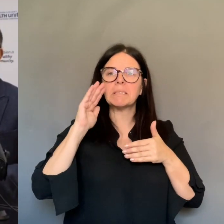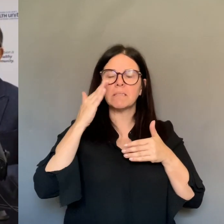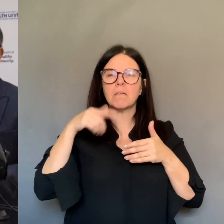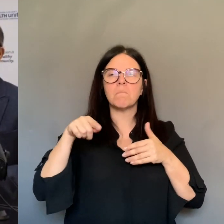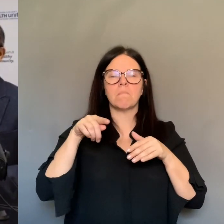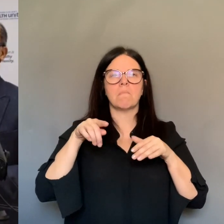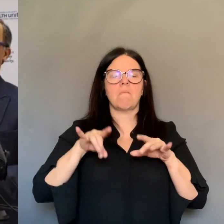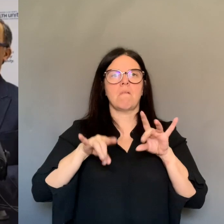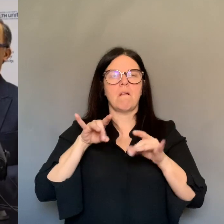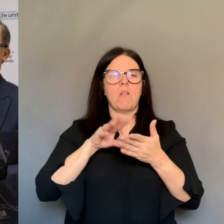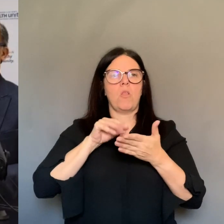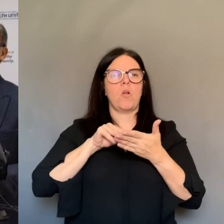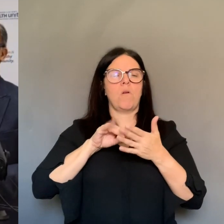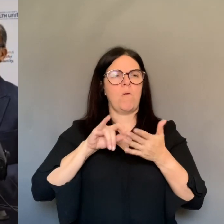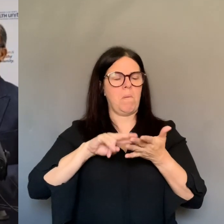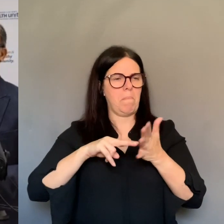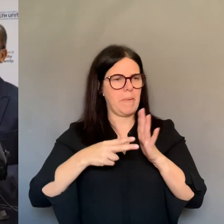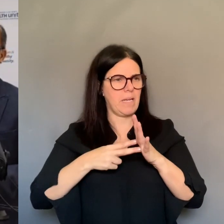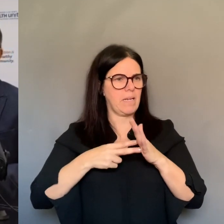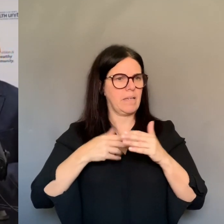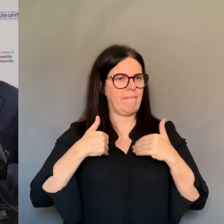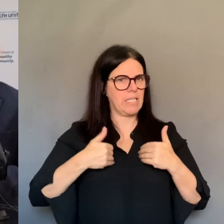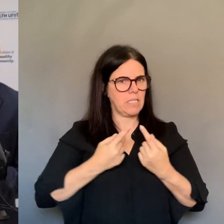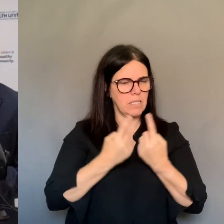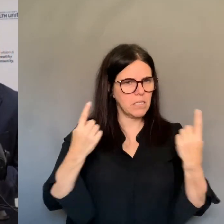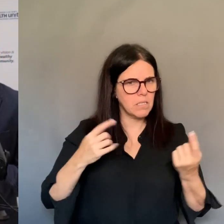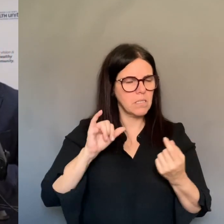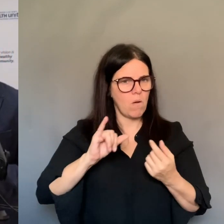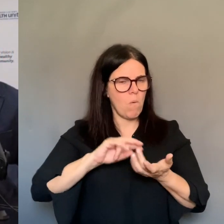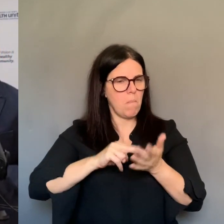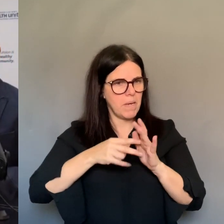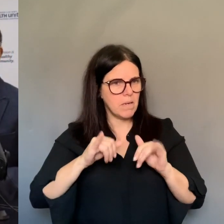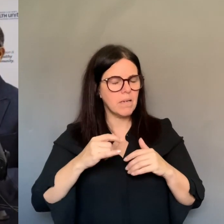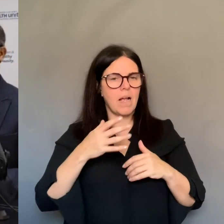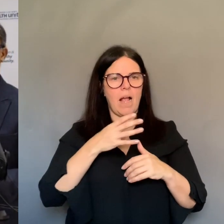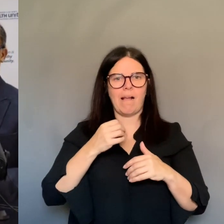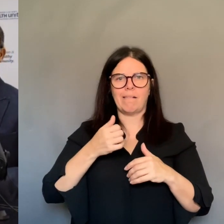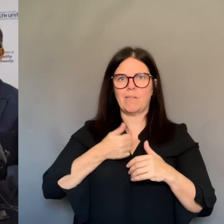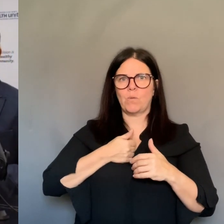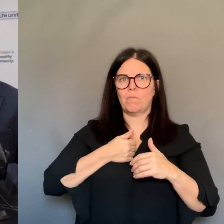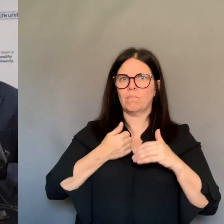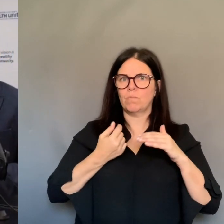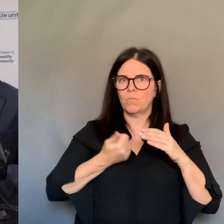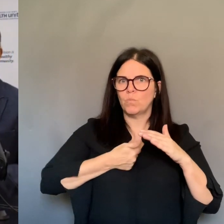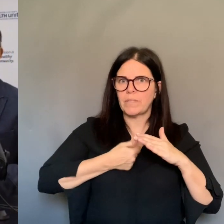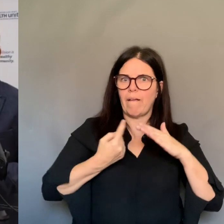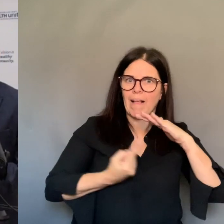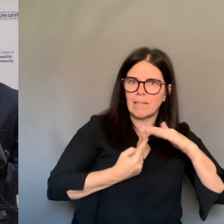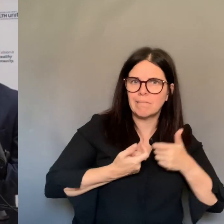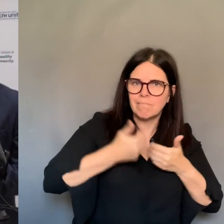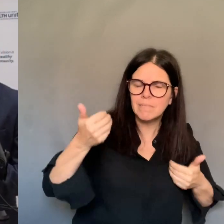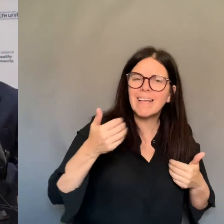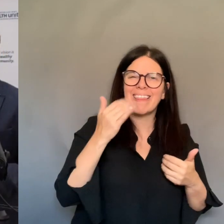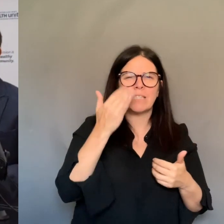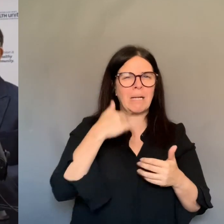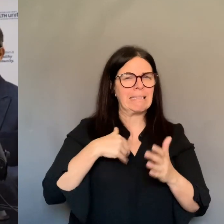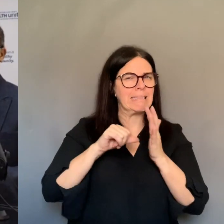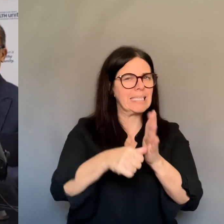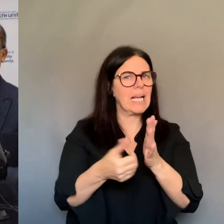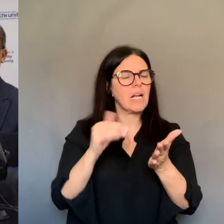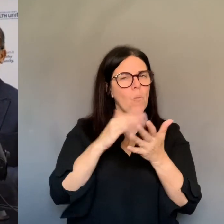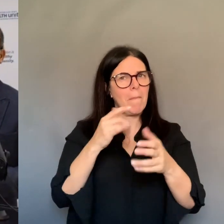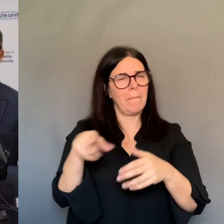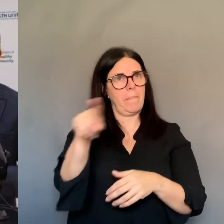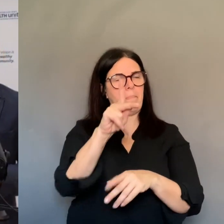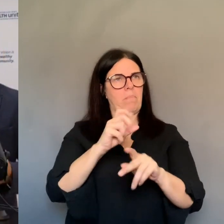understand it. Because some people may think that, yeah, I'm maintaining my physical distance, but not maintaining physical distance with people that they know. Or when